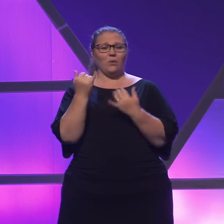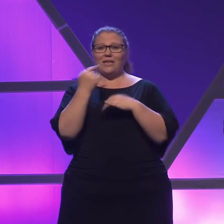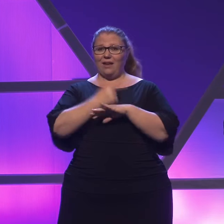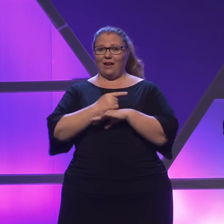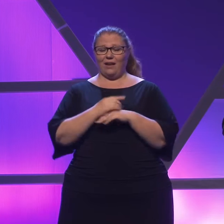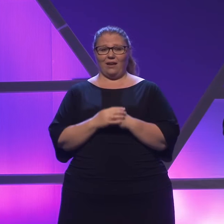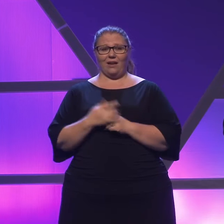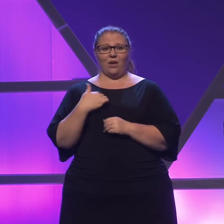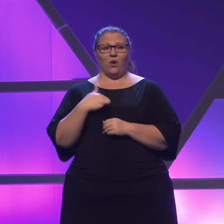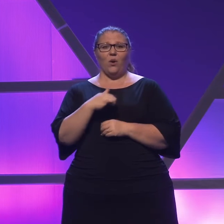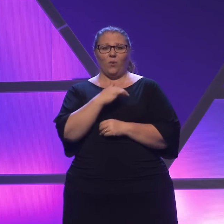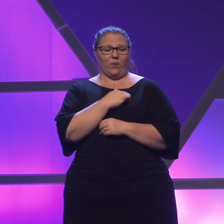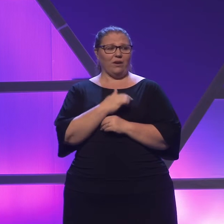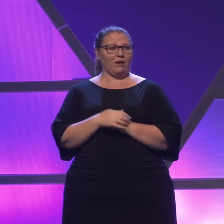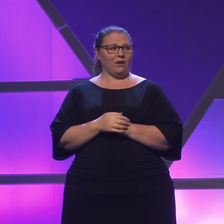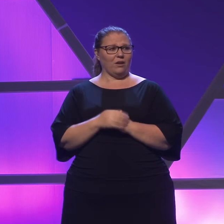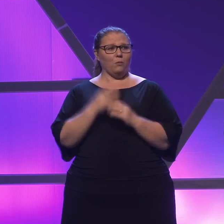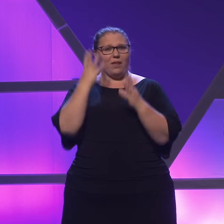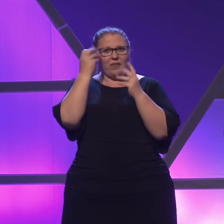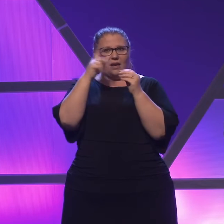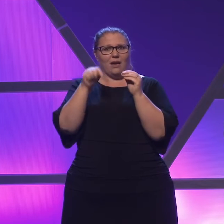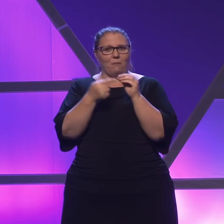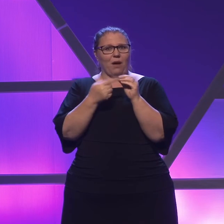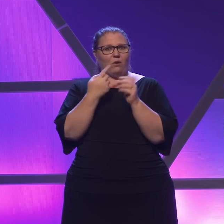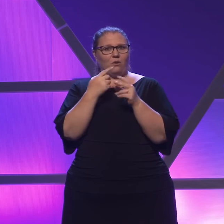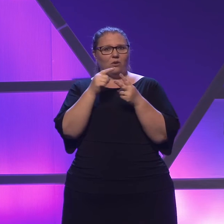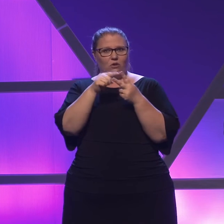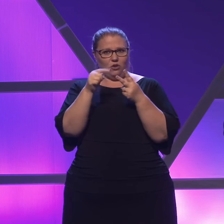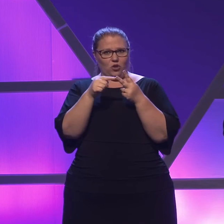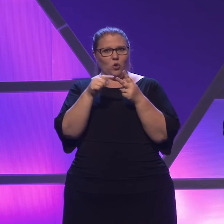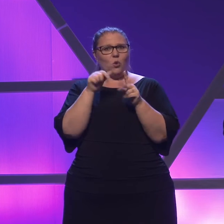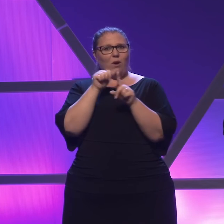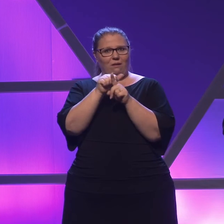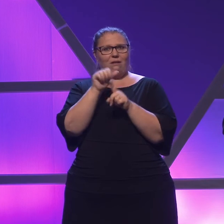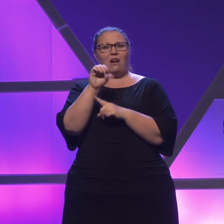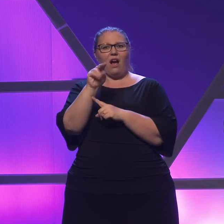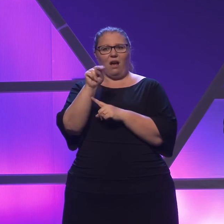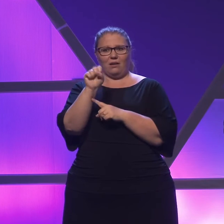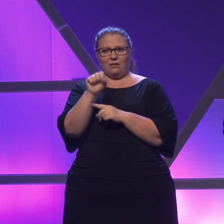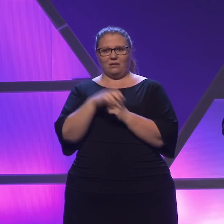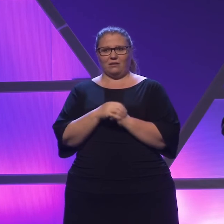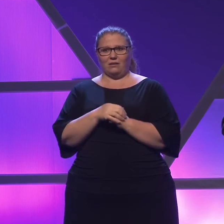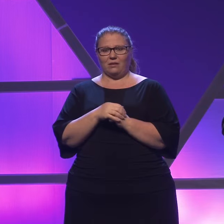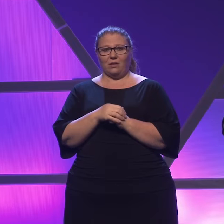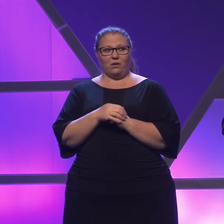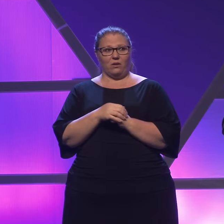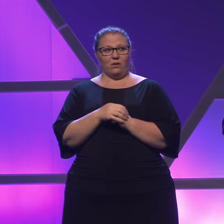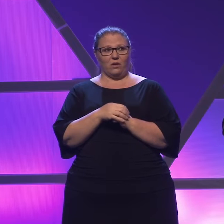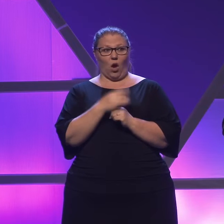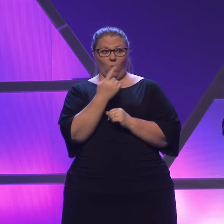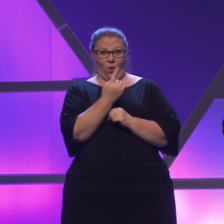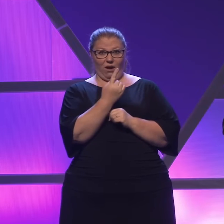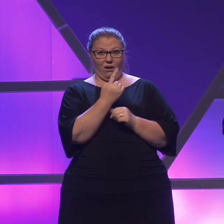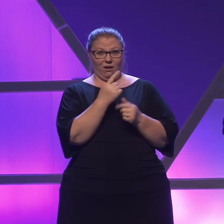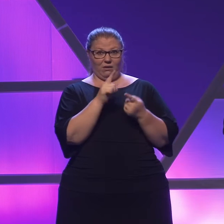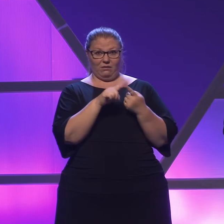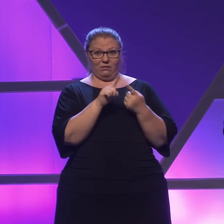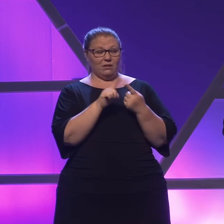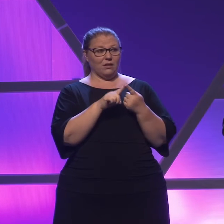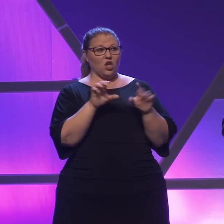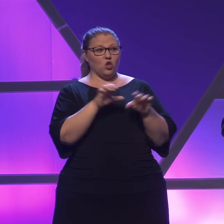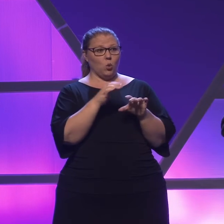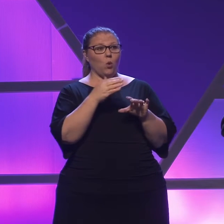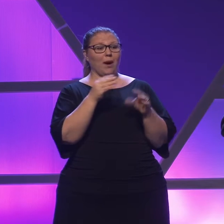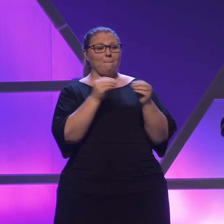we are going to be thinking about two cons. One is doing more will make you